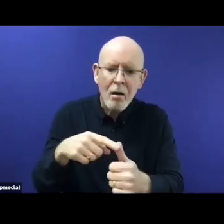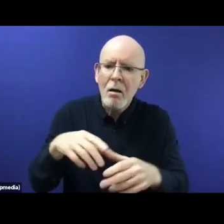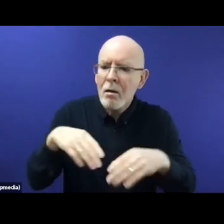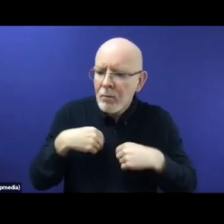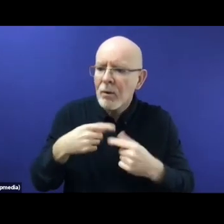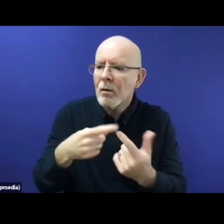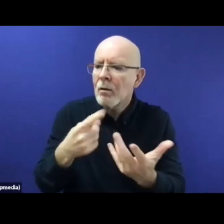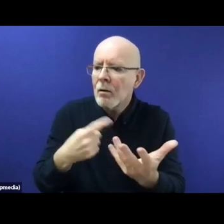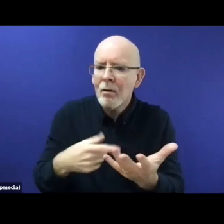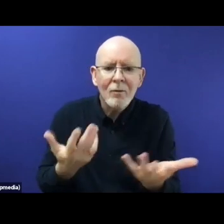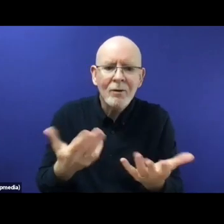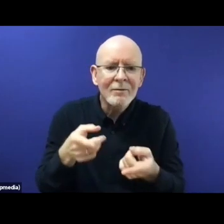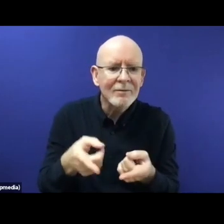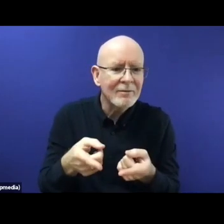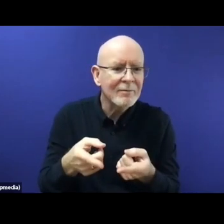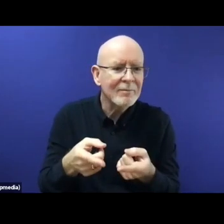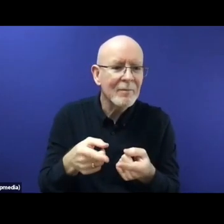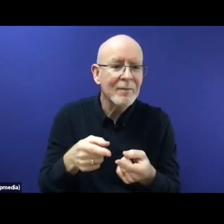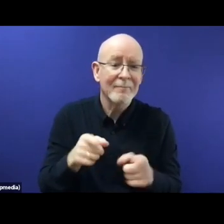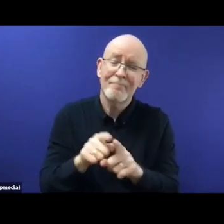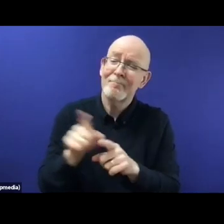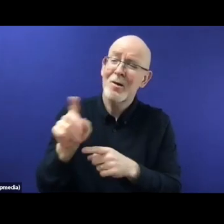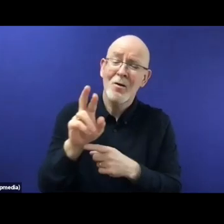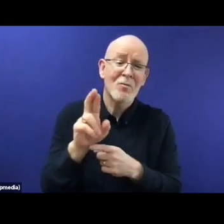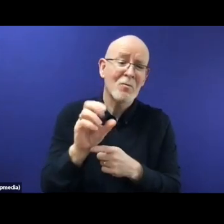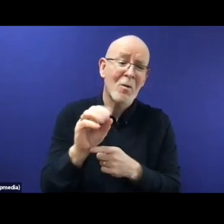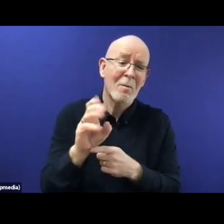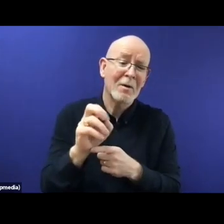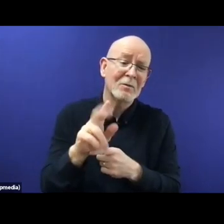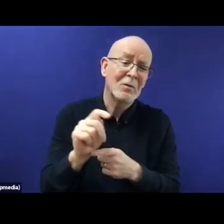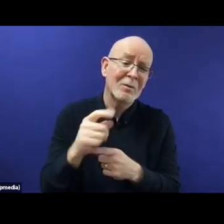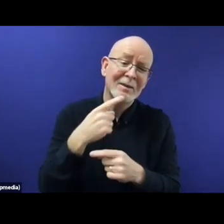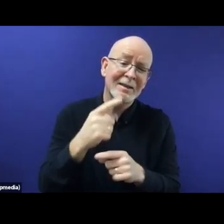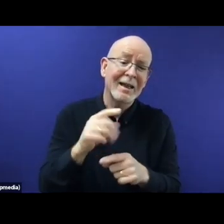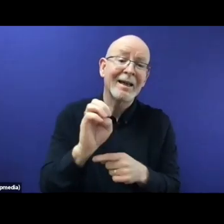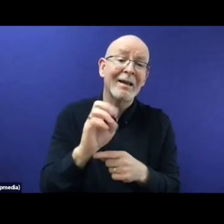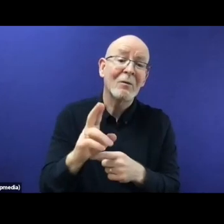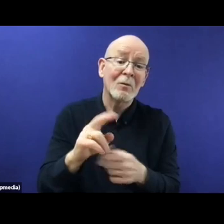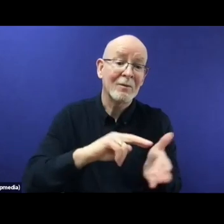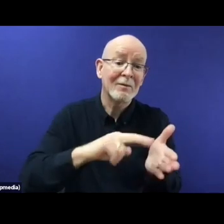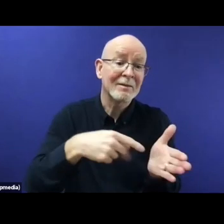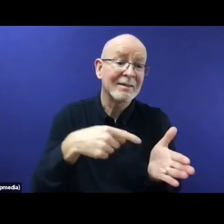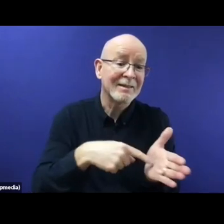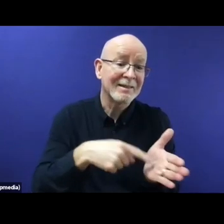based on the position that we have an increased tendency towards mixed